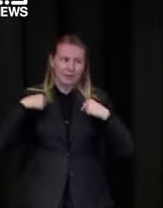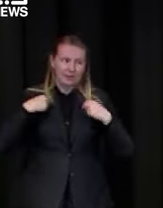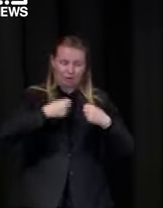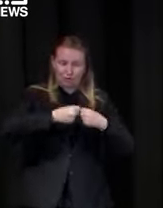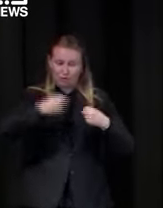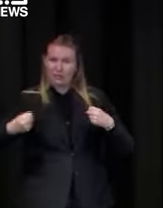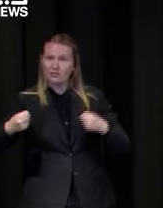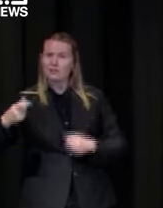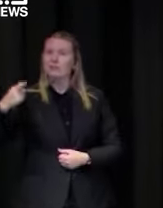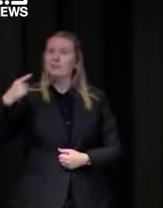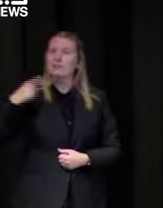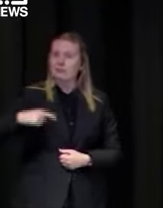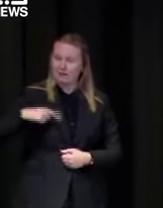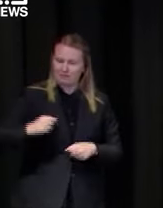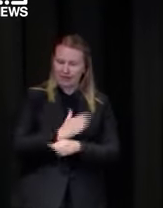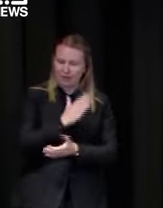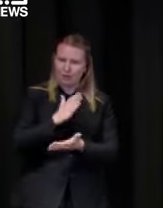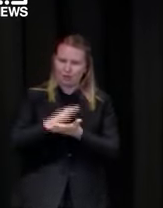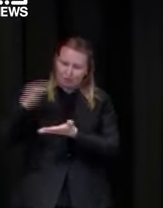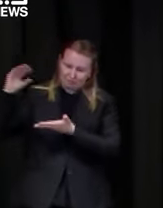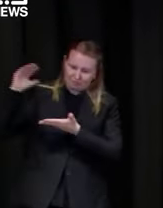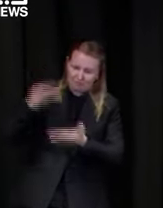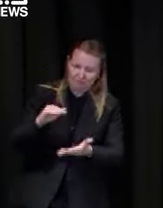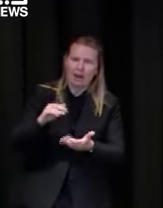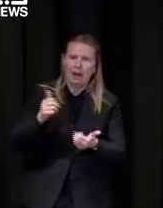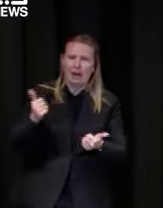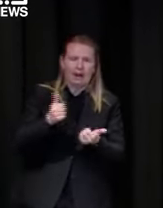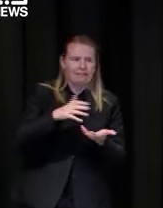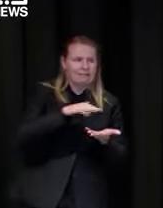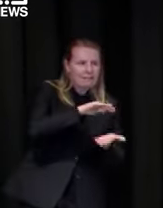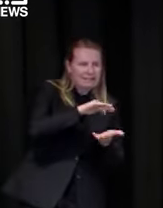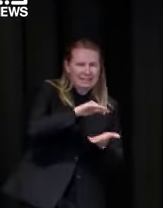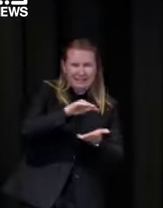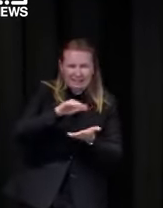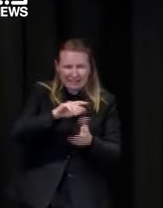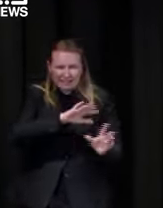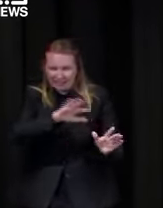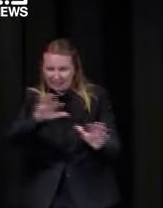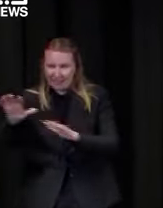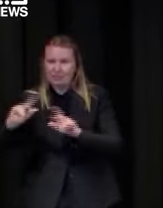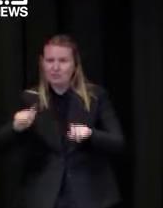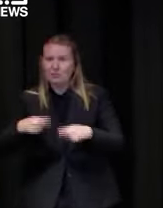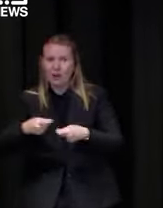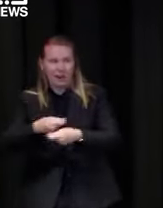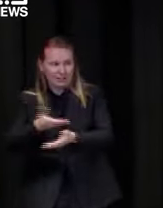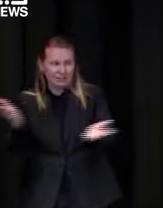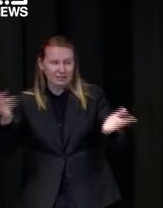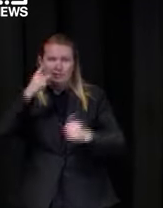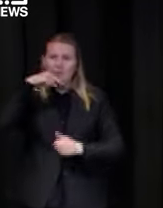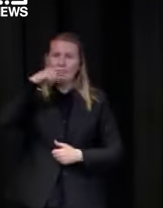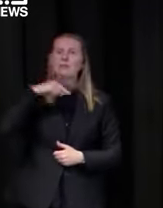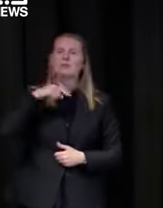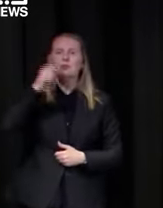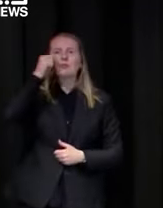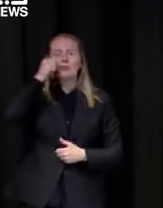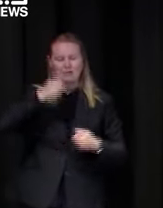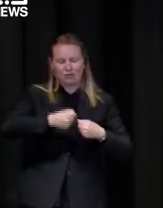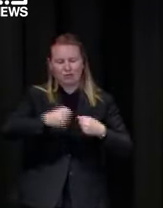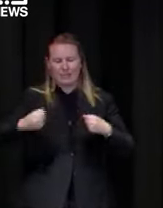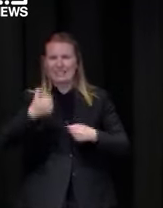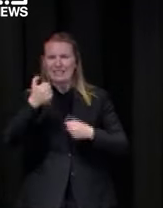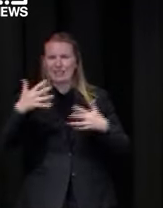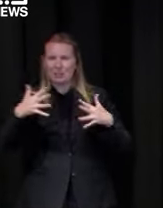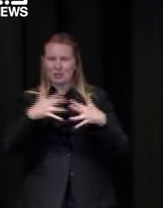250 000 doses a week through state clinics more than we were getting but we've managed to harvest all those that benefit of delaying the second doses